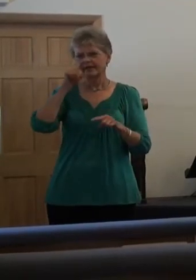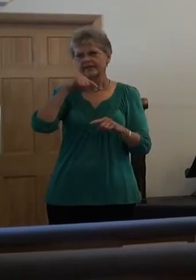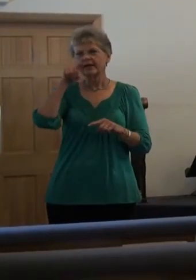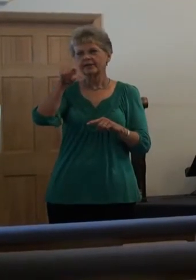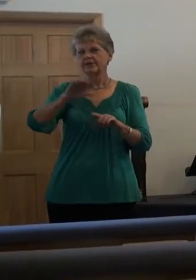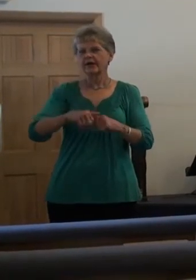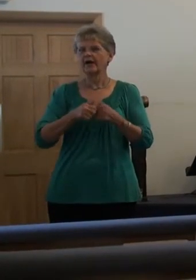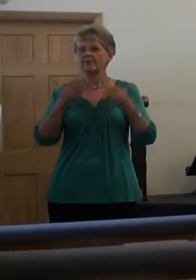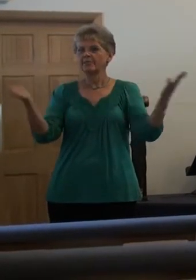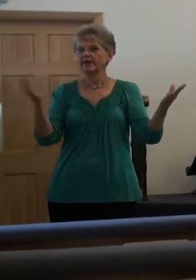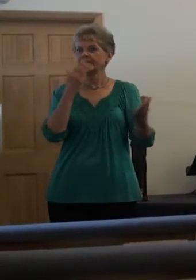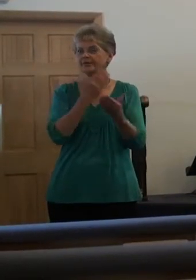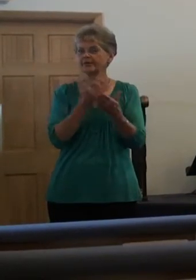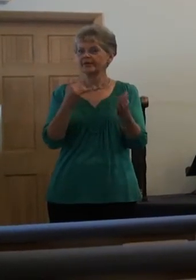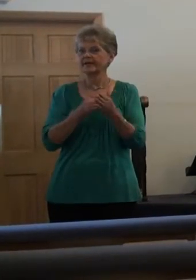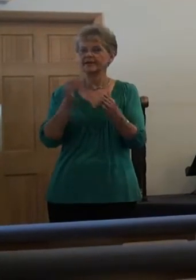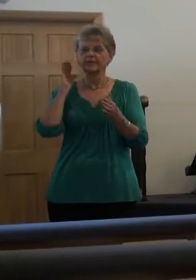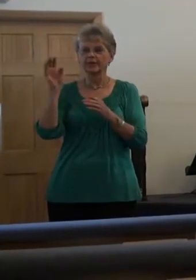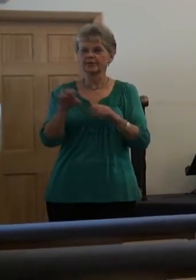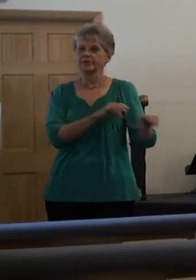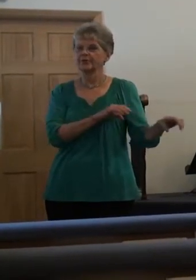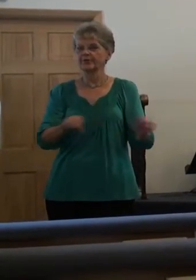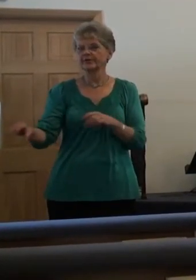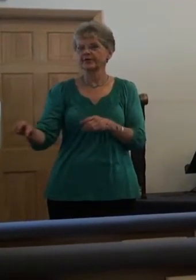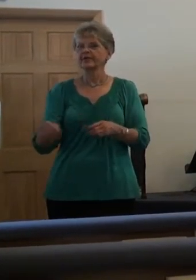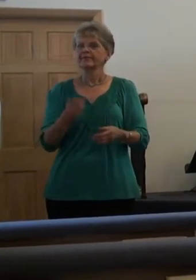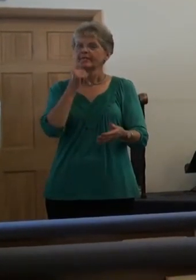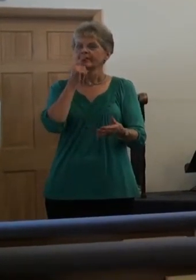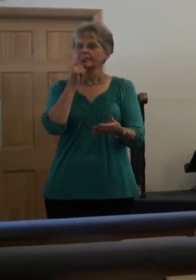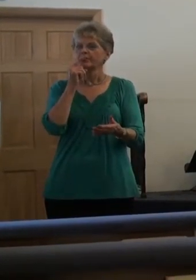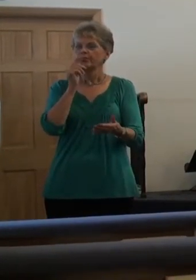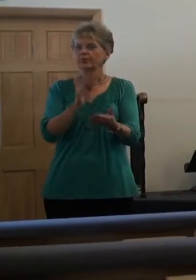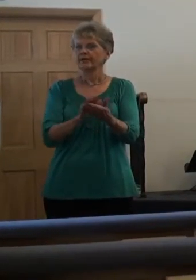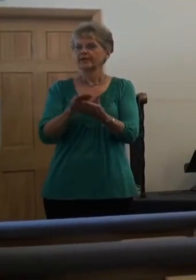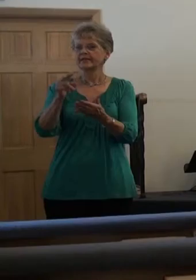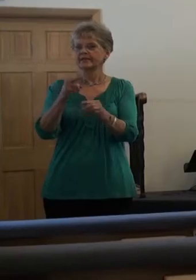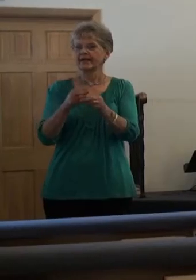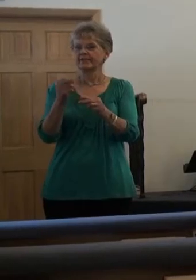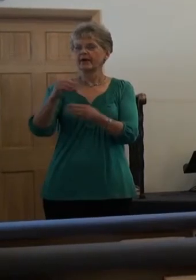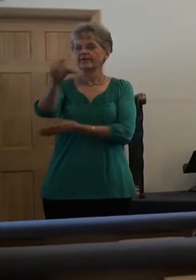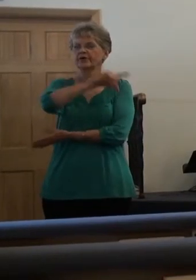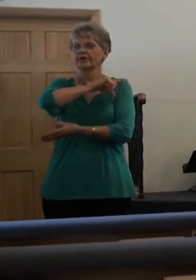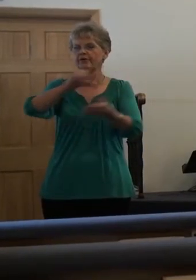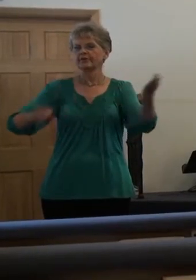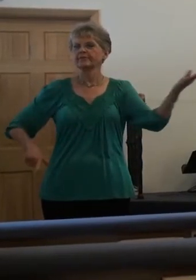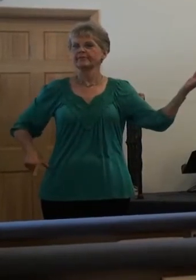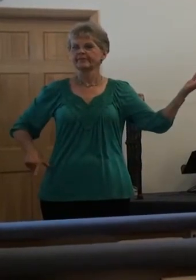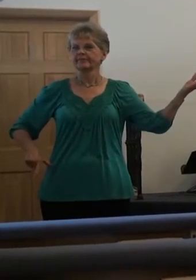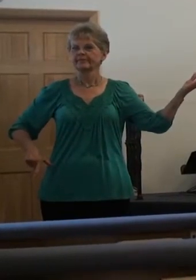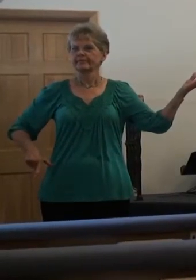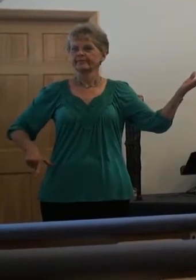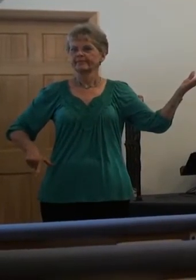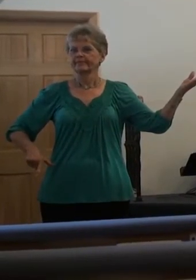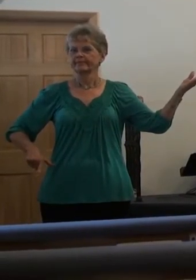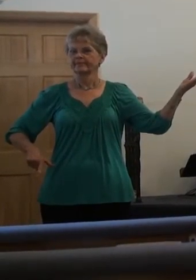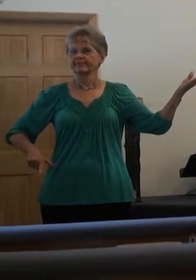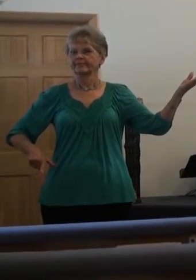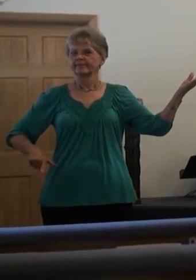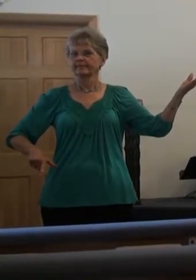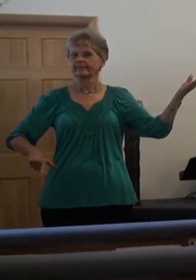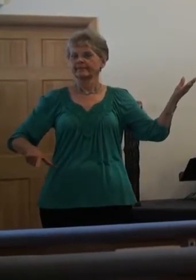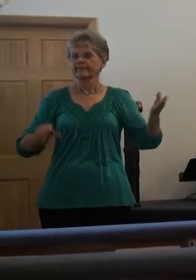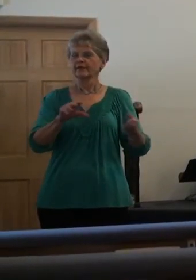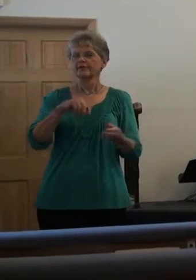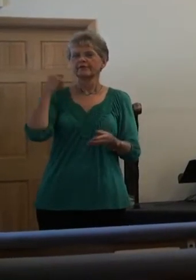you sing a In the name of the Lord Be praise broken down and